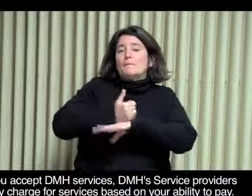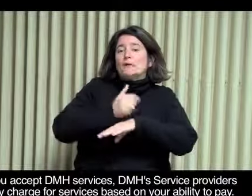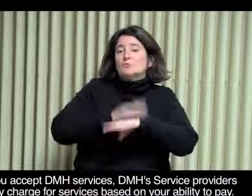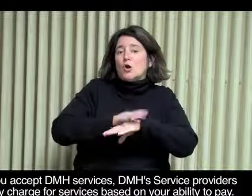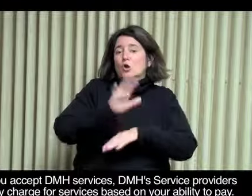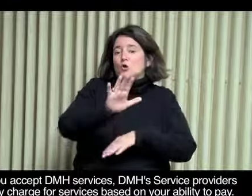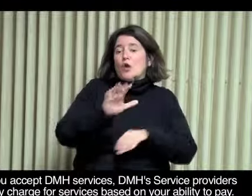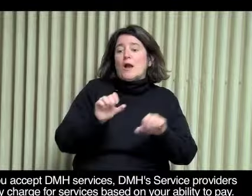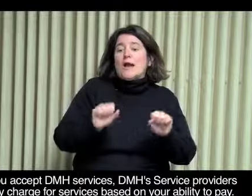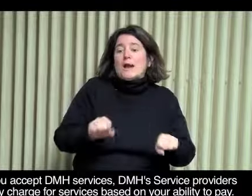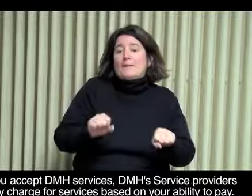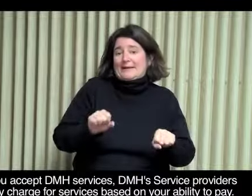ability ability to pay.